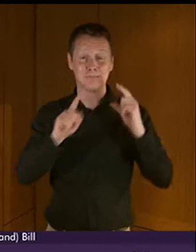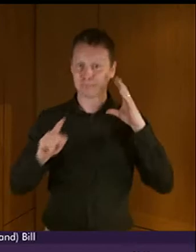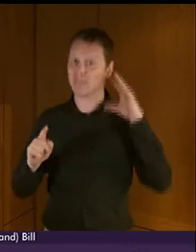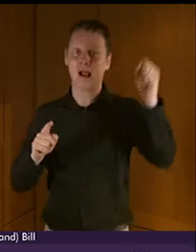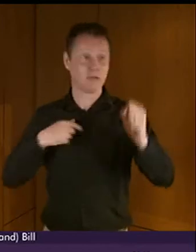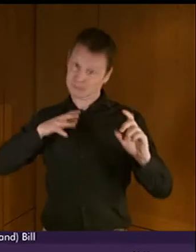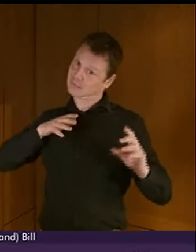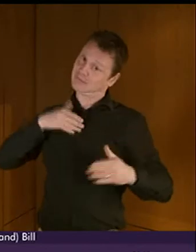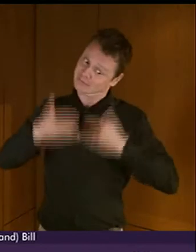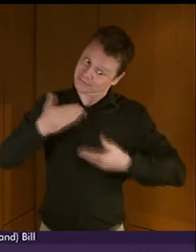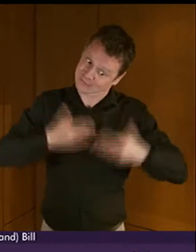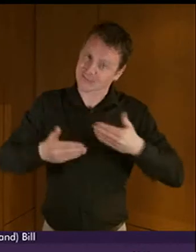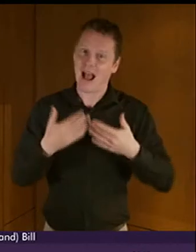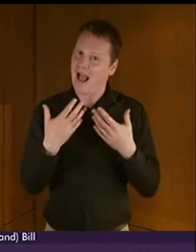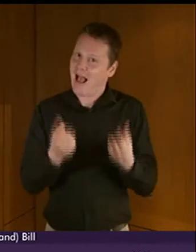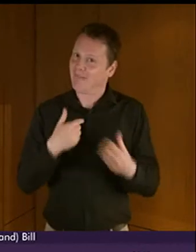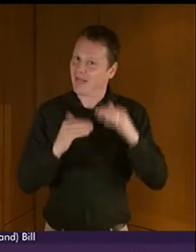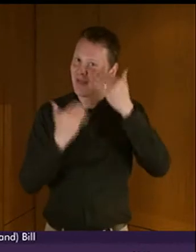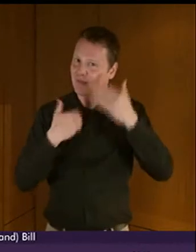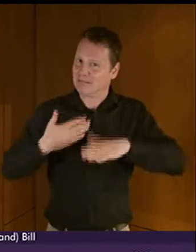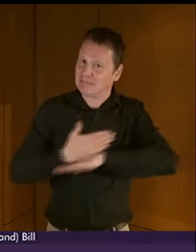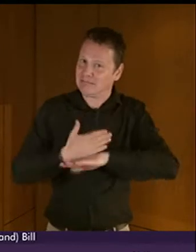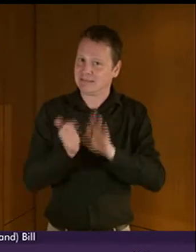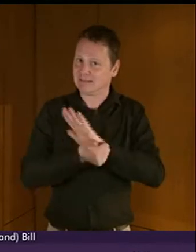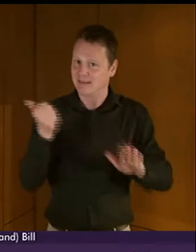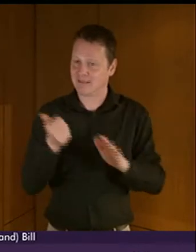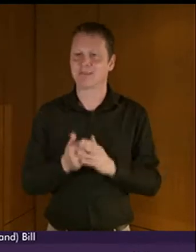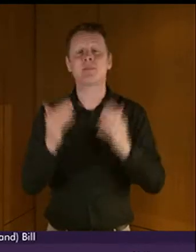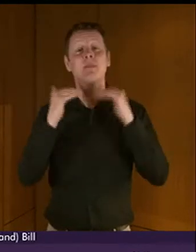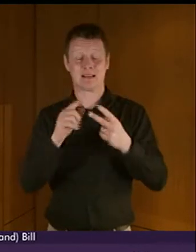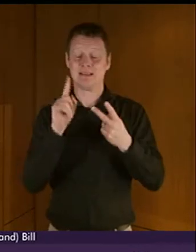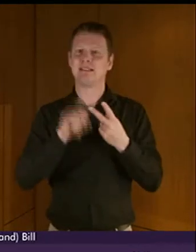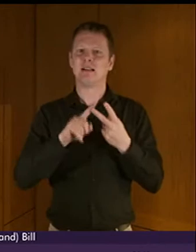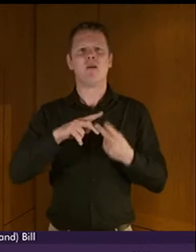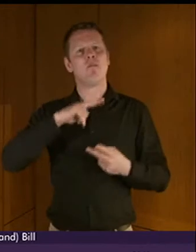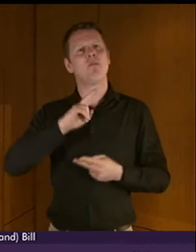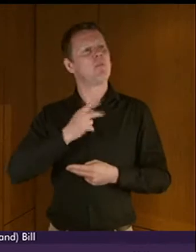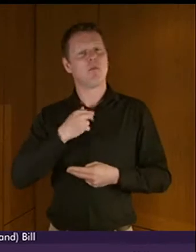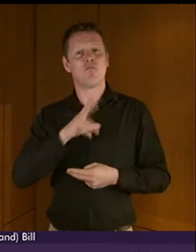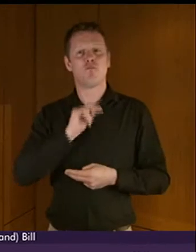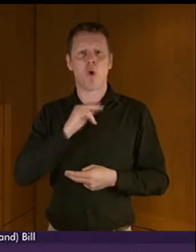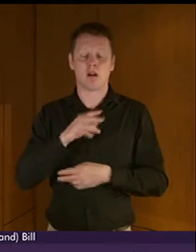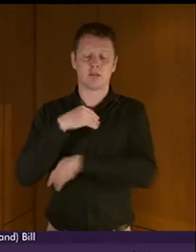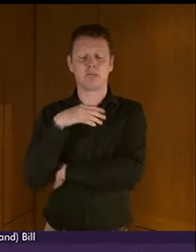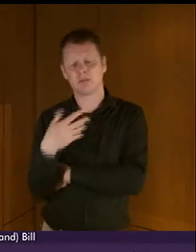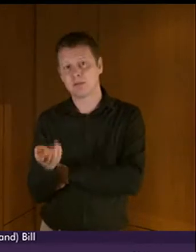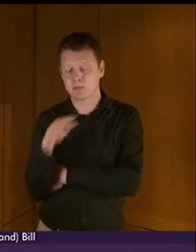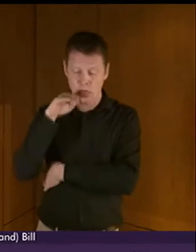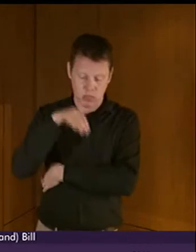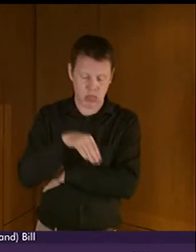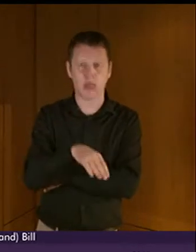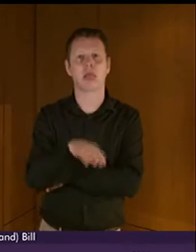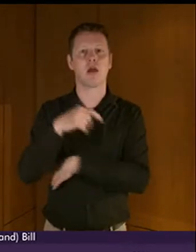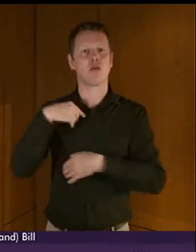gestures put forward. The second thing it taught me is that you need to keep your voice up. And a lot of us, and I am one of them,